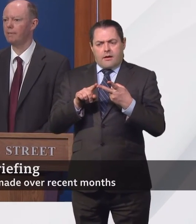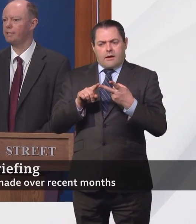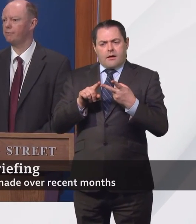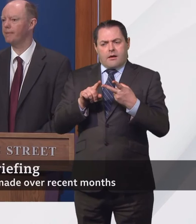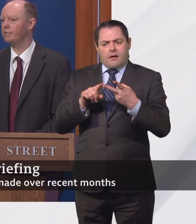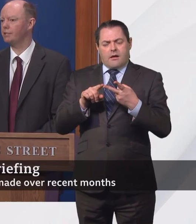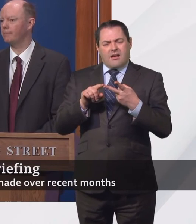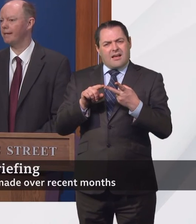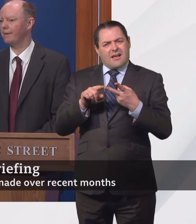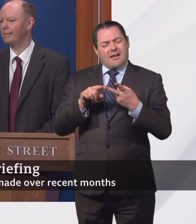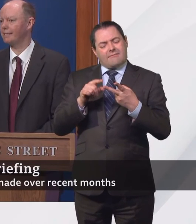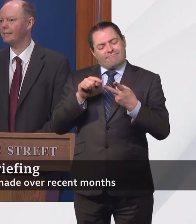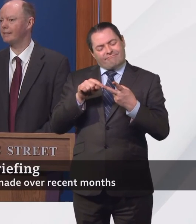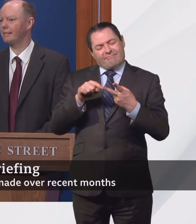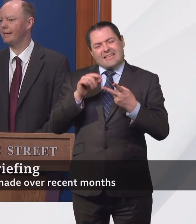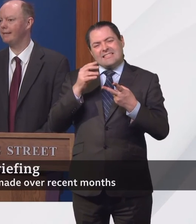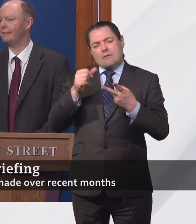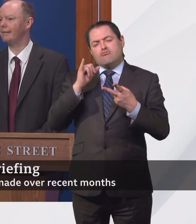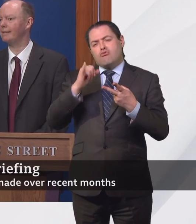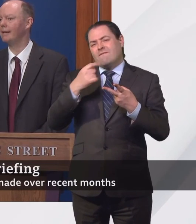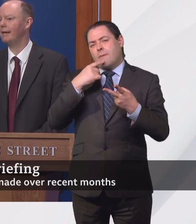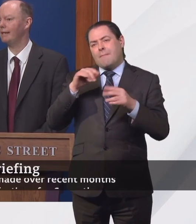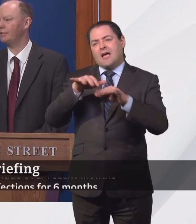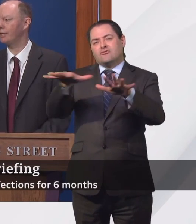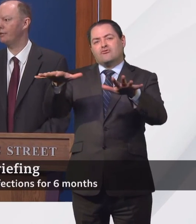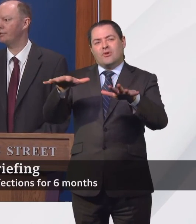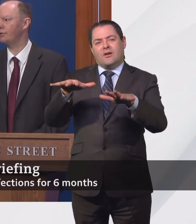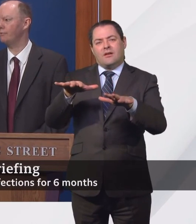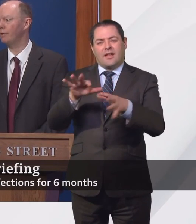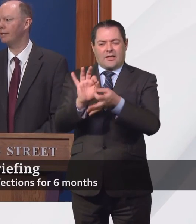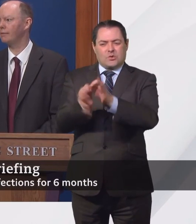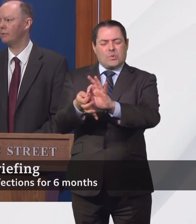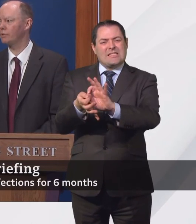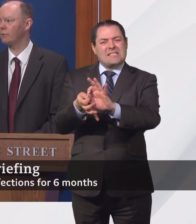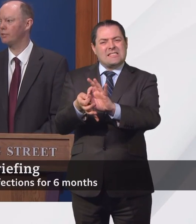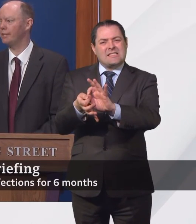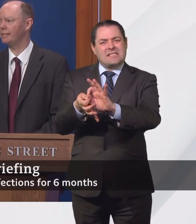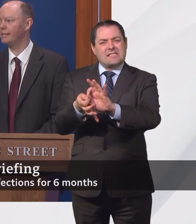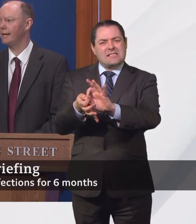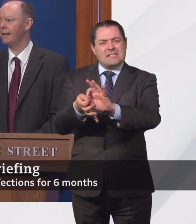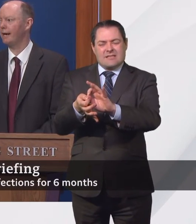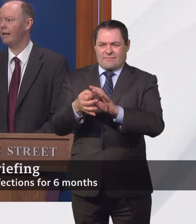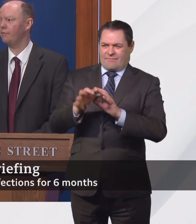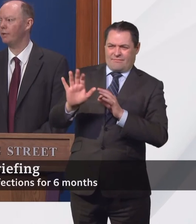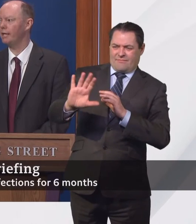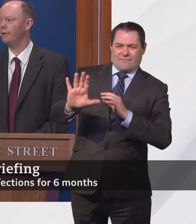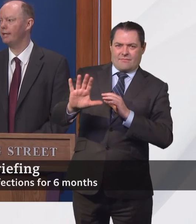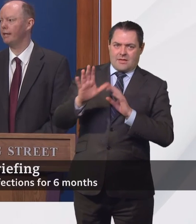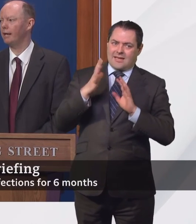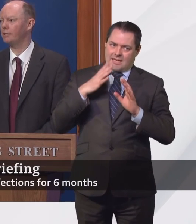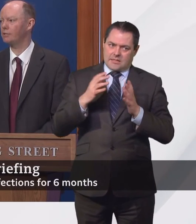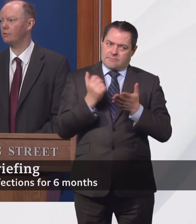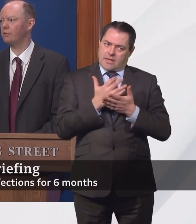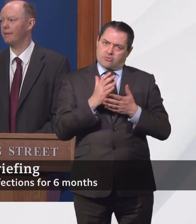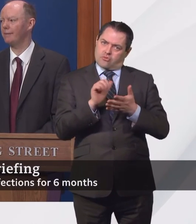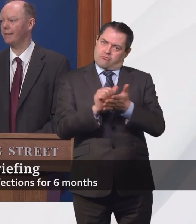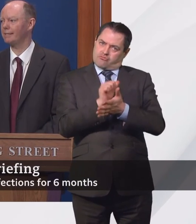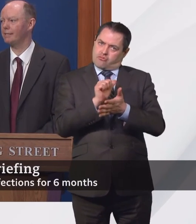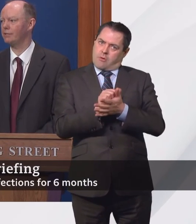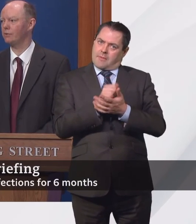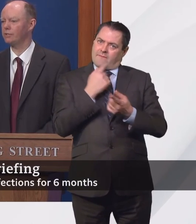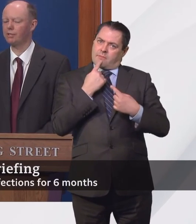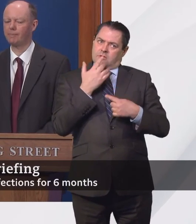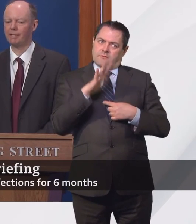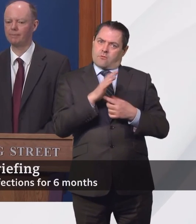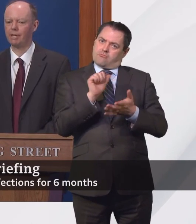misinformation about vaccines. And the key thing is to go to reliable sources. If you're hearing stories about